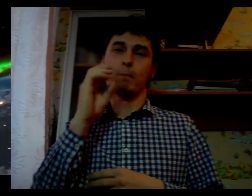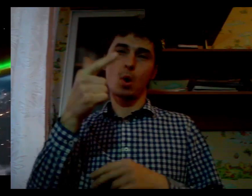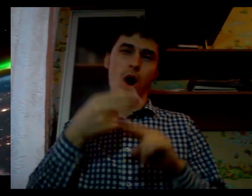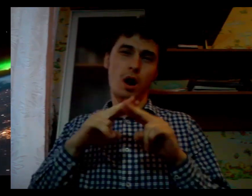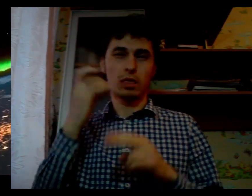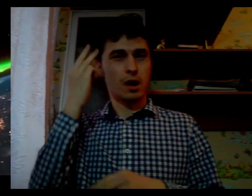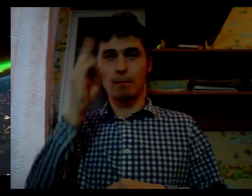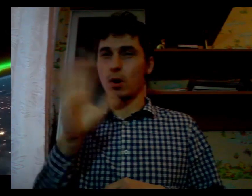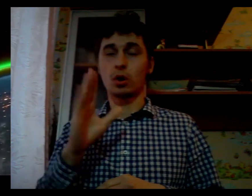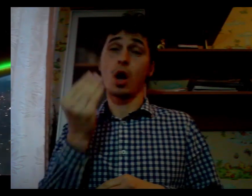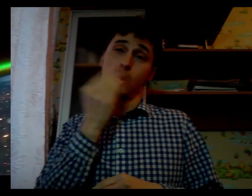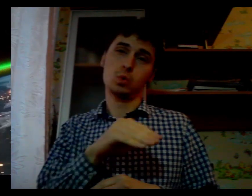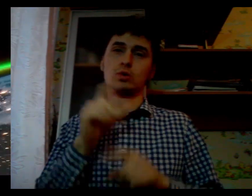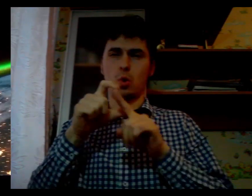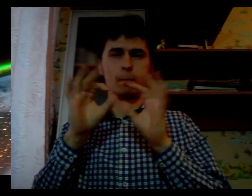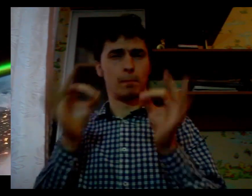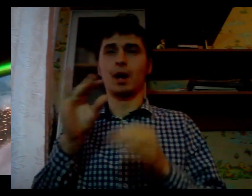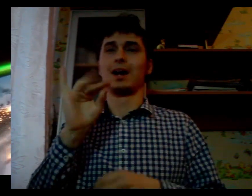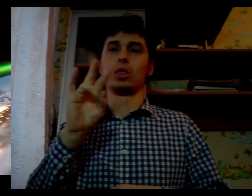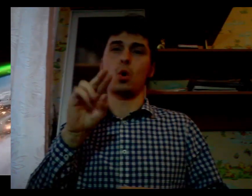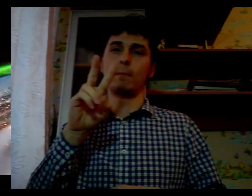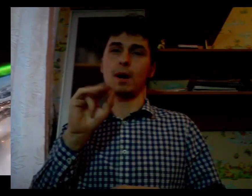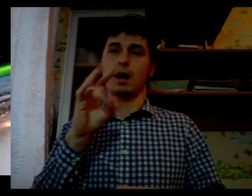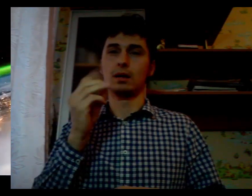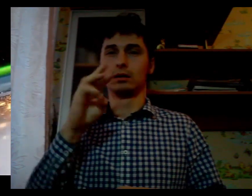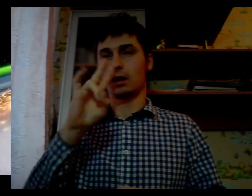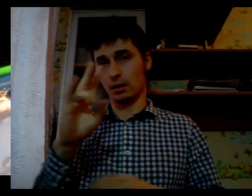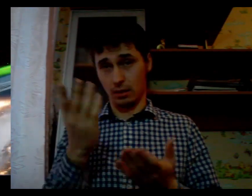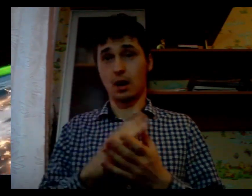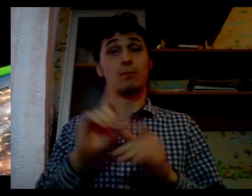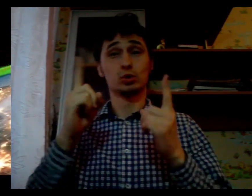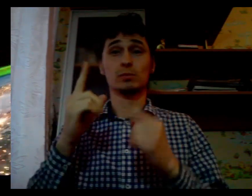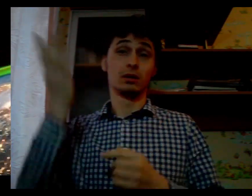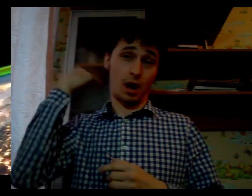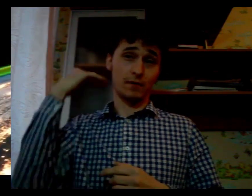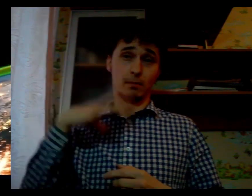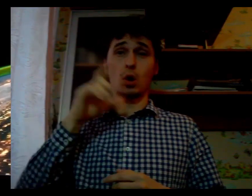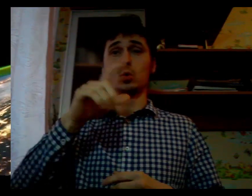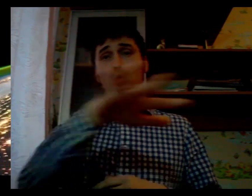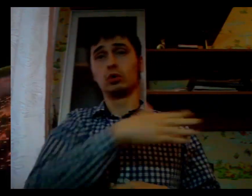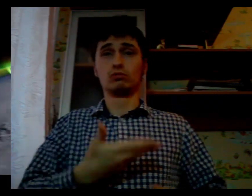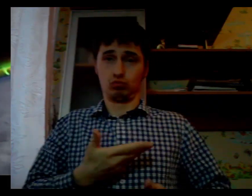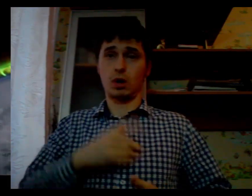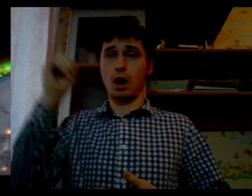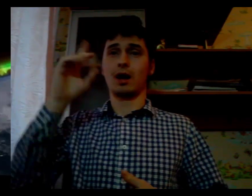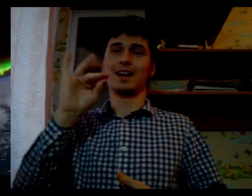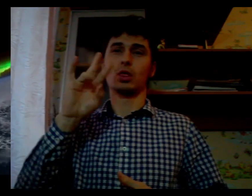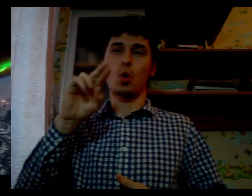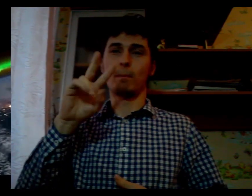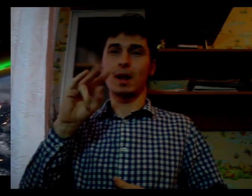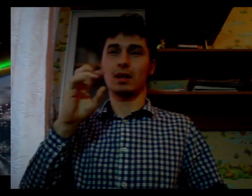Realizing this goal will require an intrapreneurial spirit, an a new generation of scientists and a...